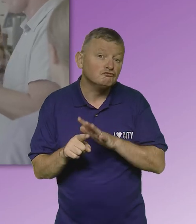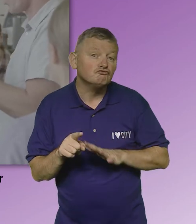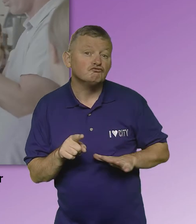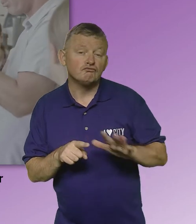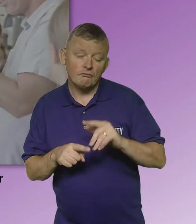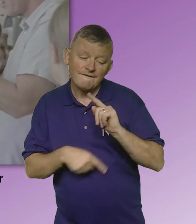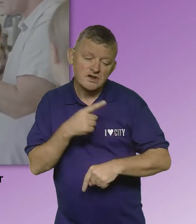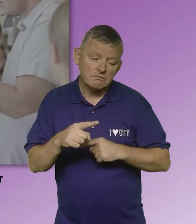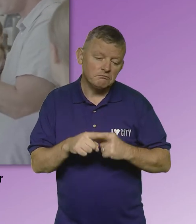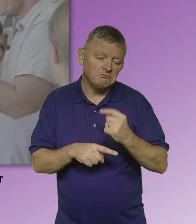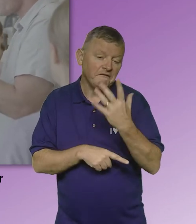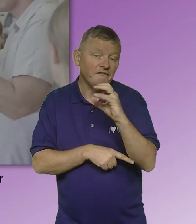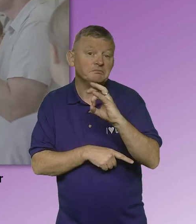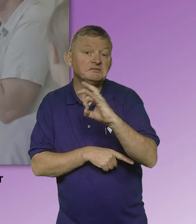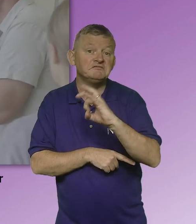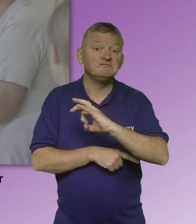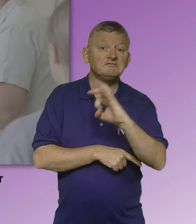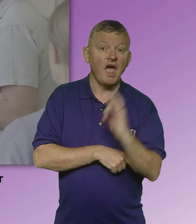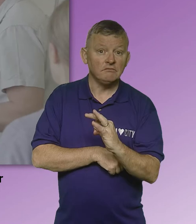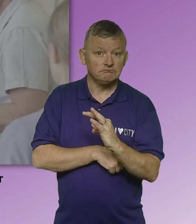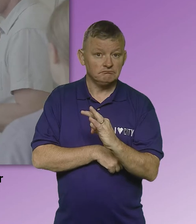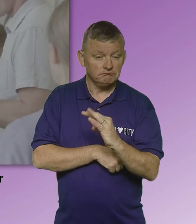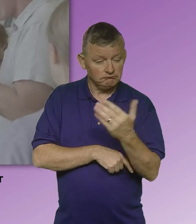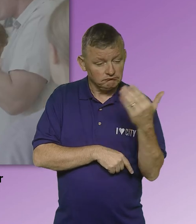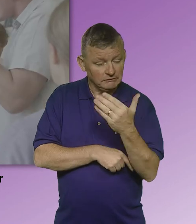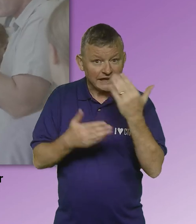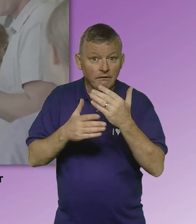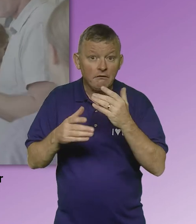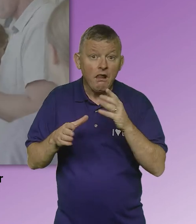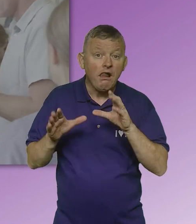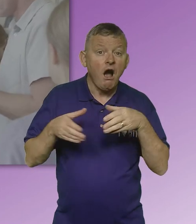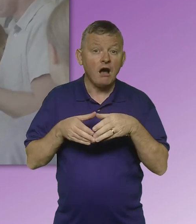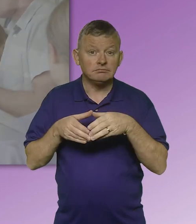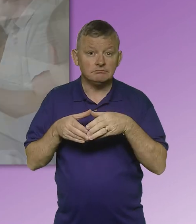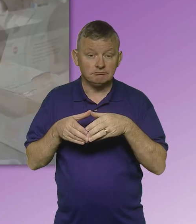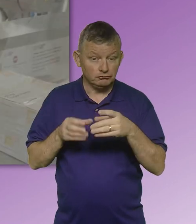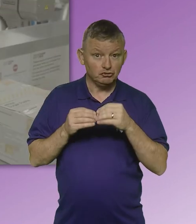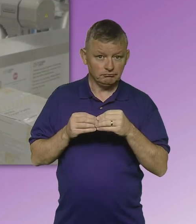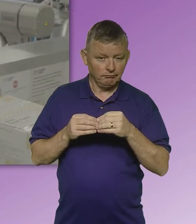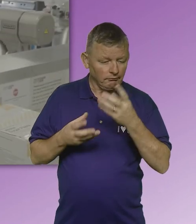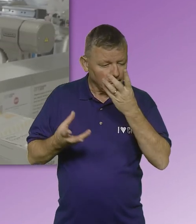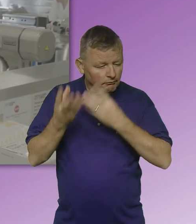Approximately 50% of students each year were evening class students in decorative glass and cookery classes.